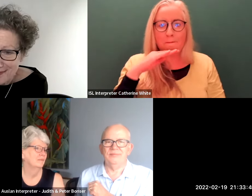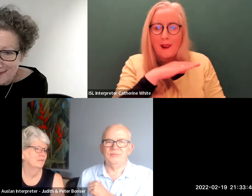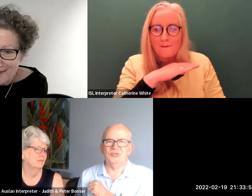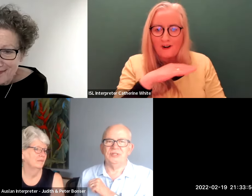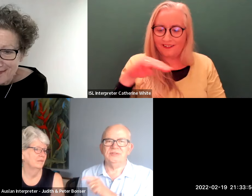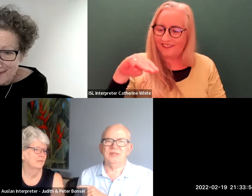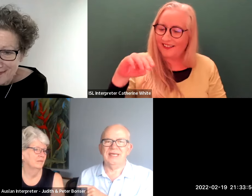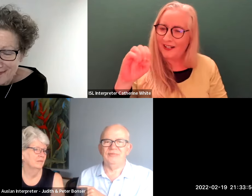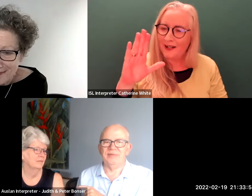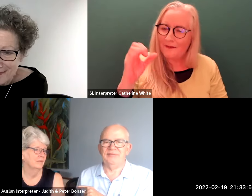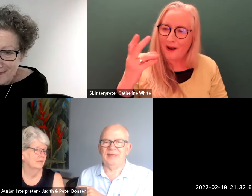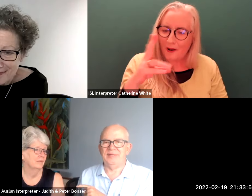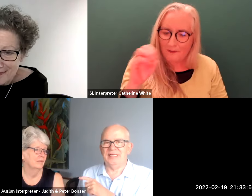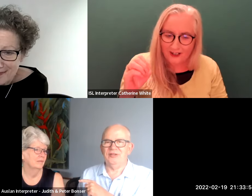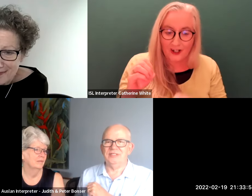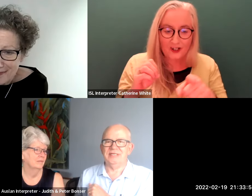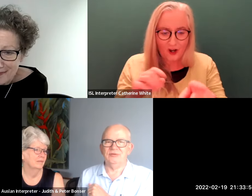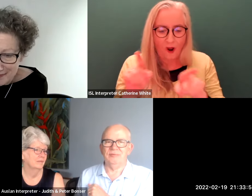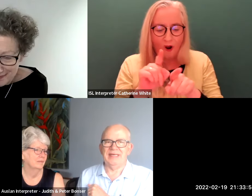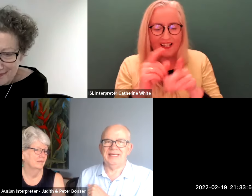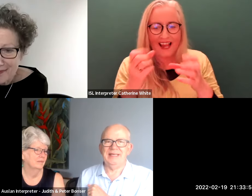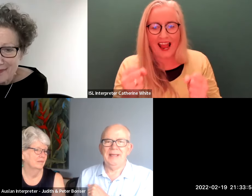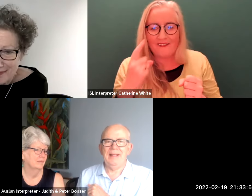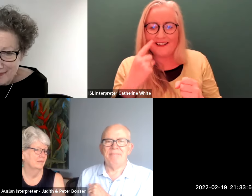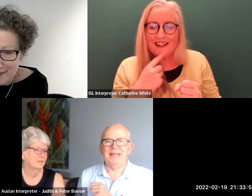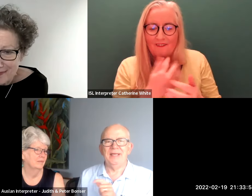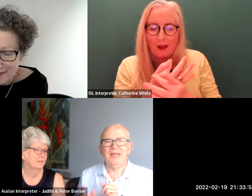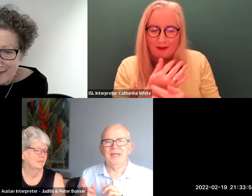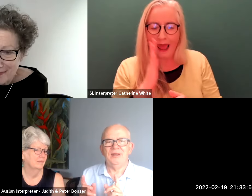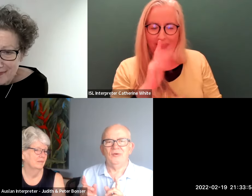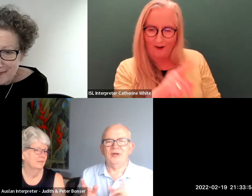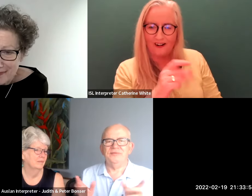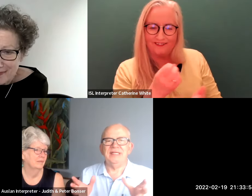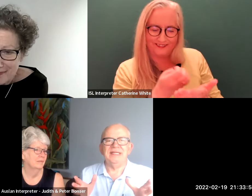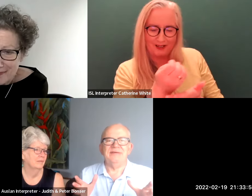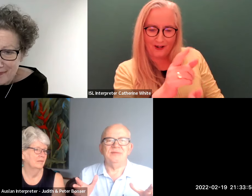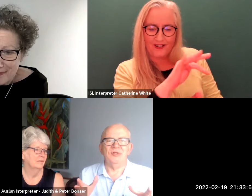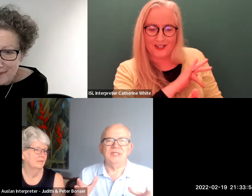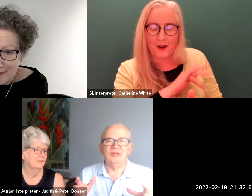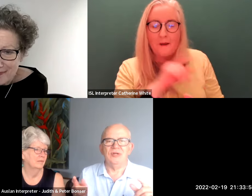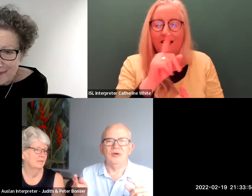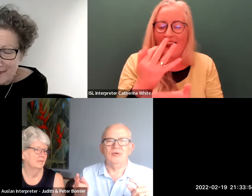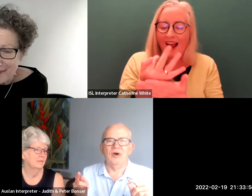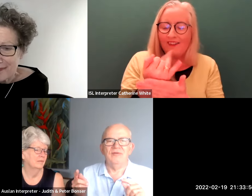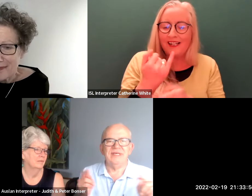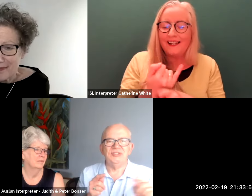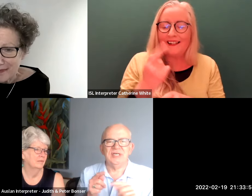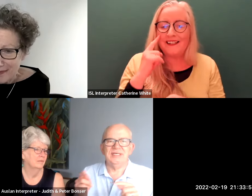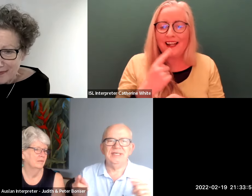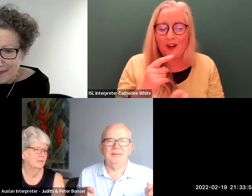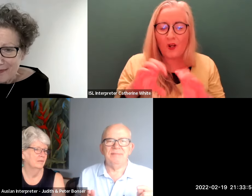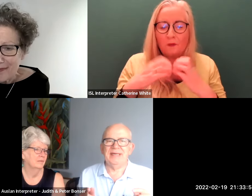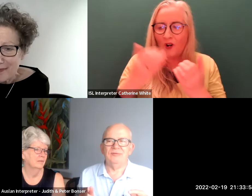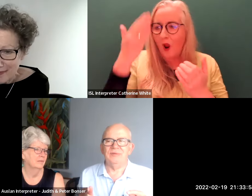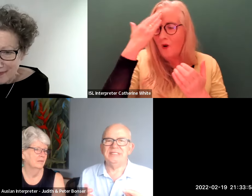um judy also came from a deaf family i'll let her tell you about that but quite often in the deaf community you know of each